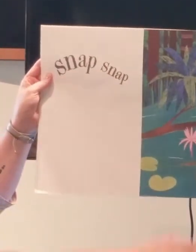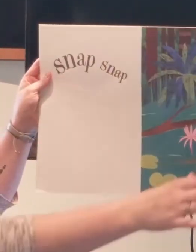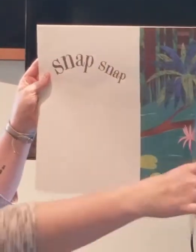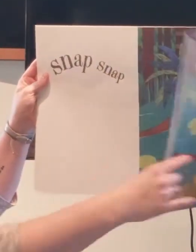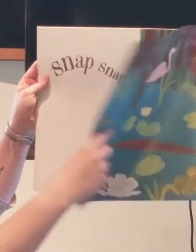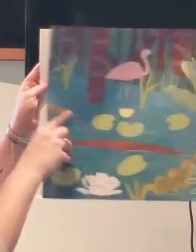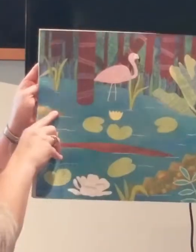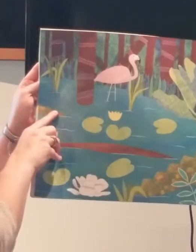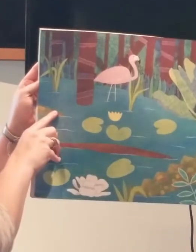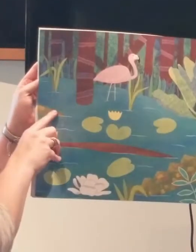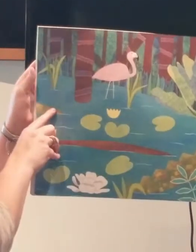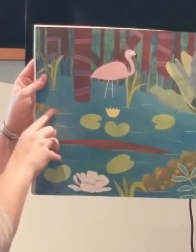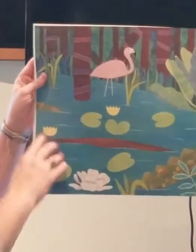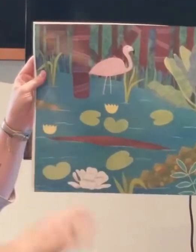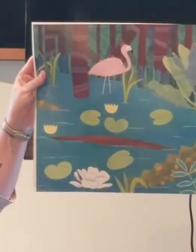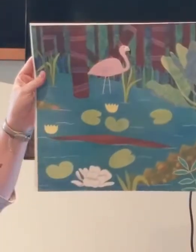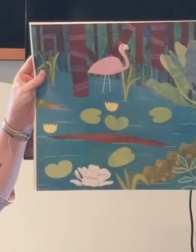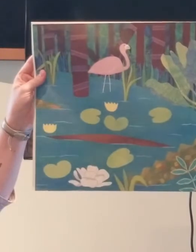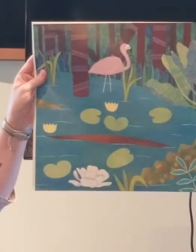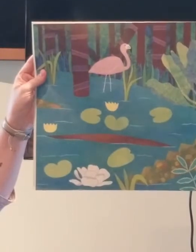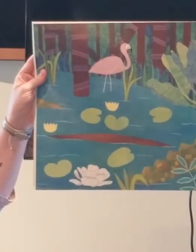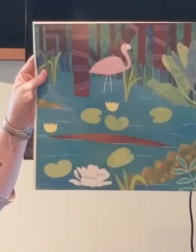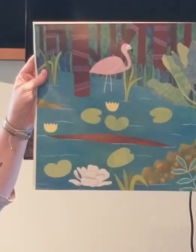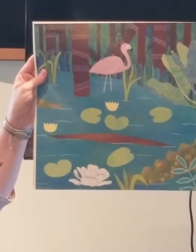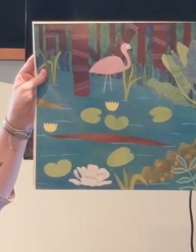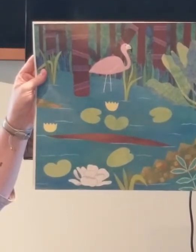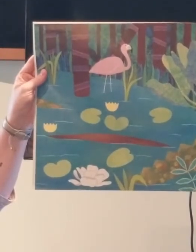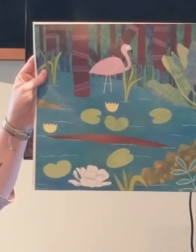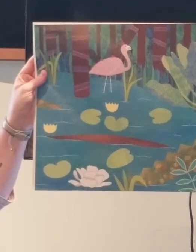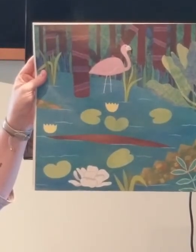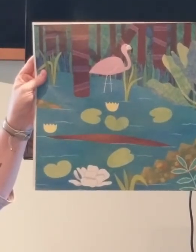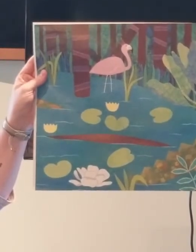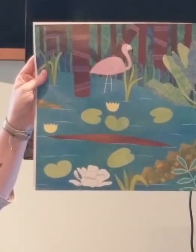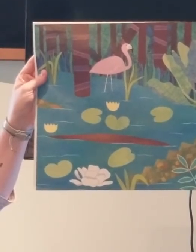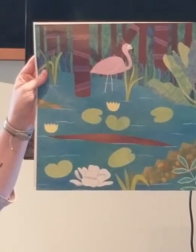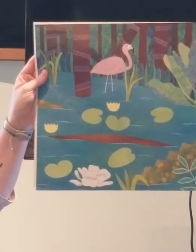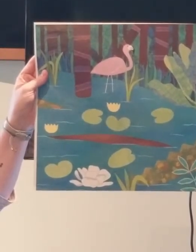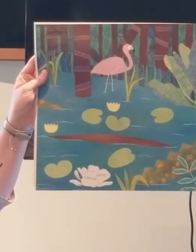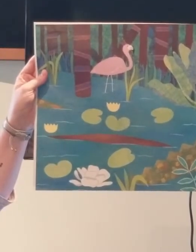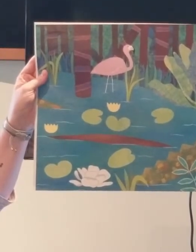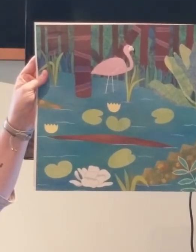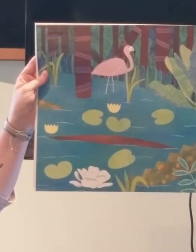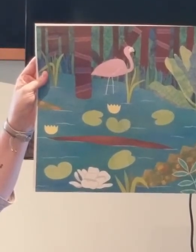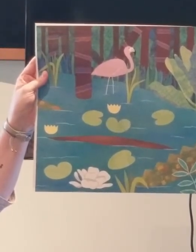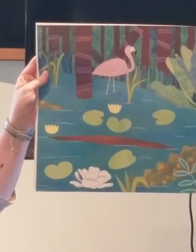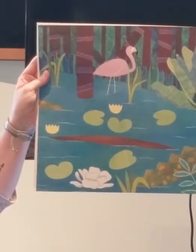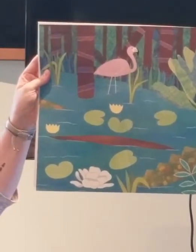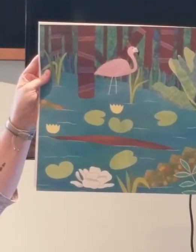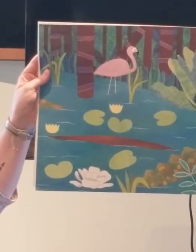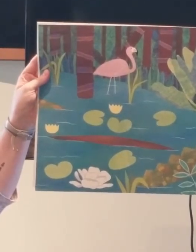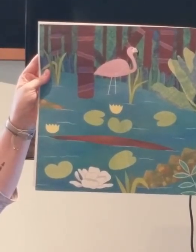Snap! frontal! F Oh, over there. A crocodile! Is he following me?